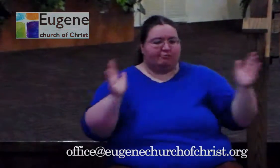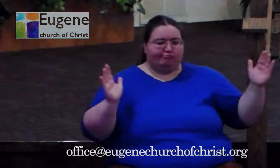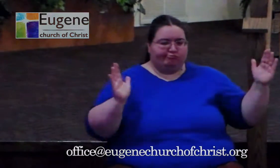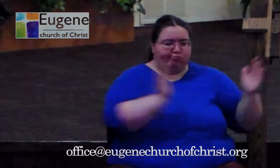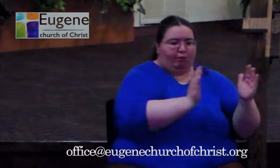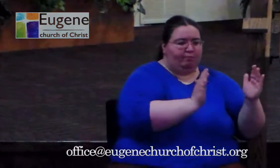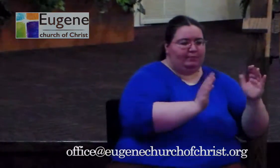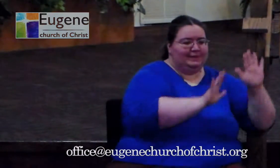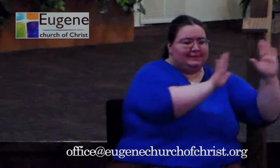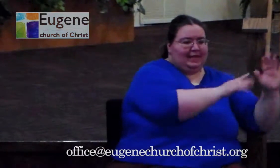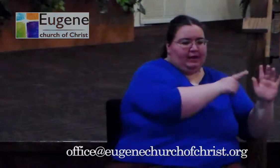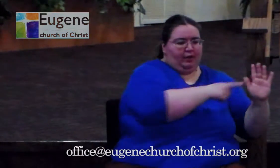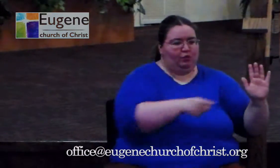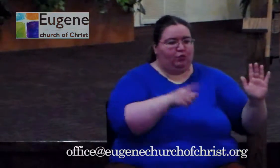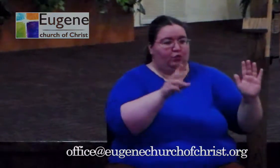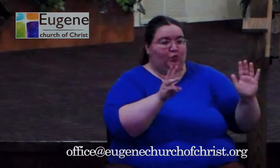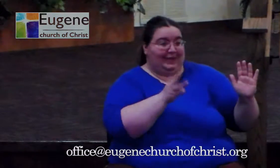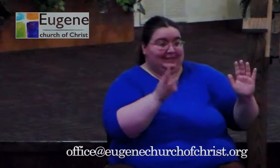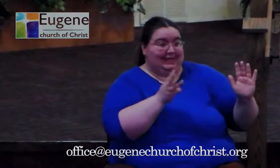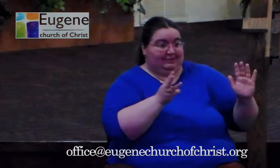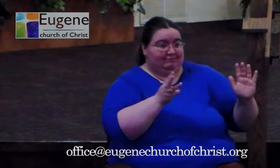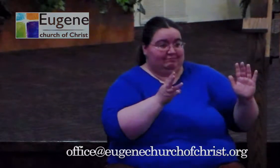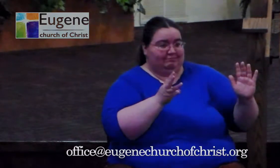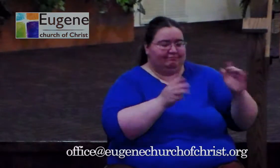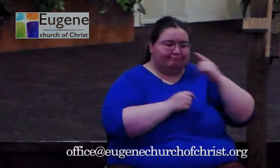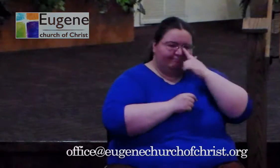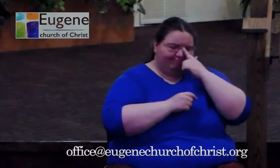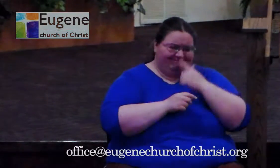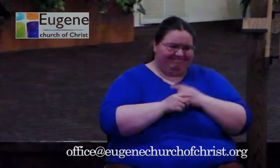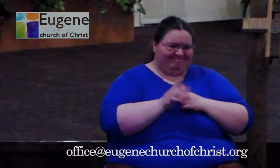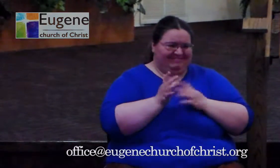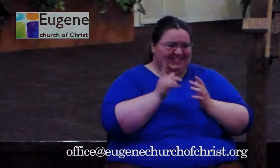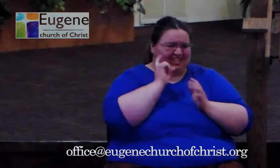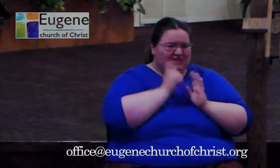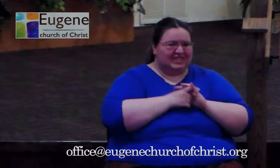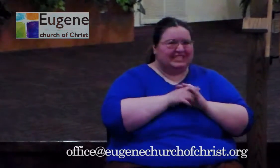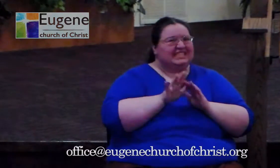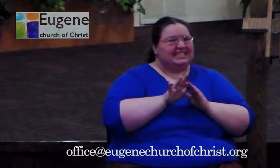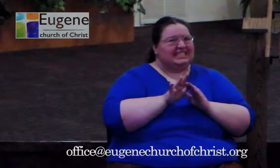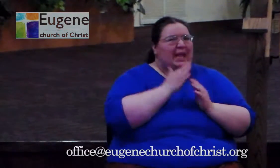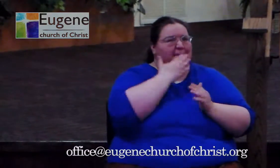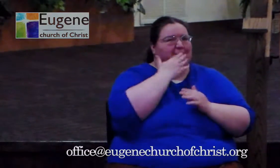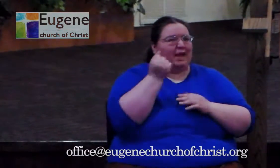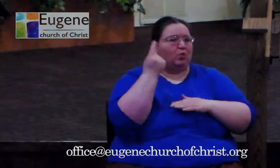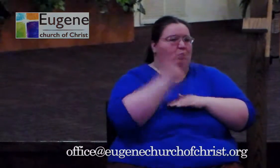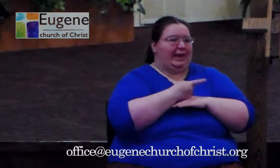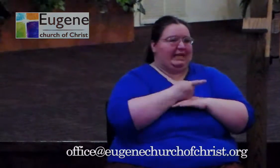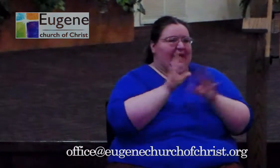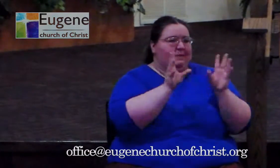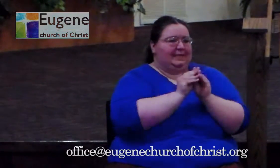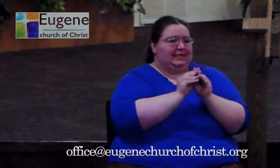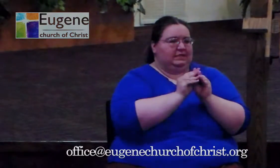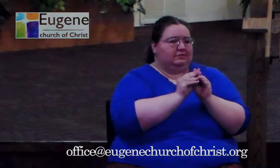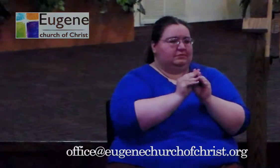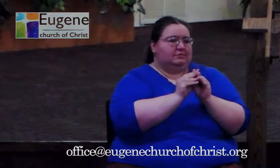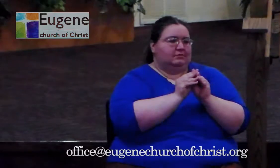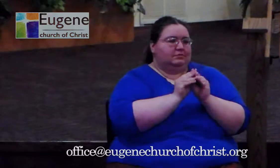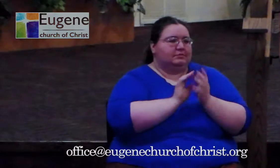the in-between. And then it got to be the point, well, let's do like a one-day meeting and maybe people will come for that. The